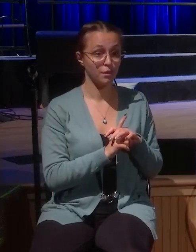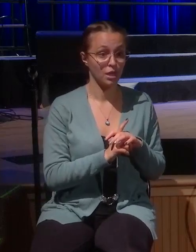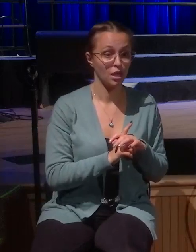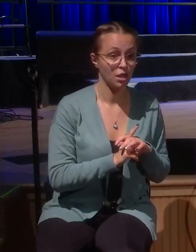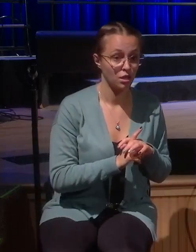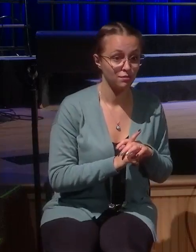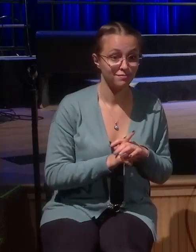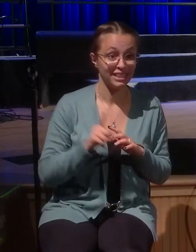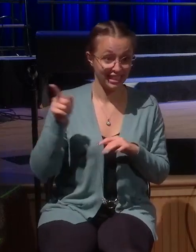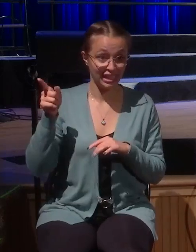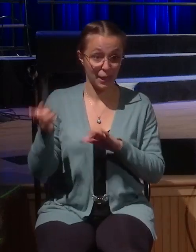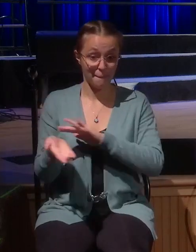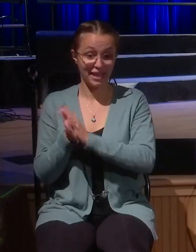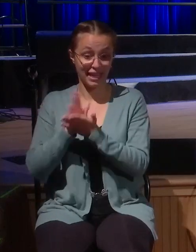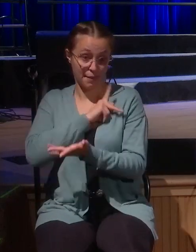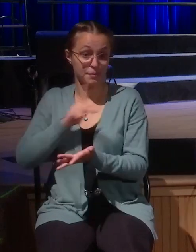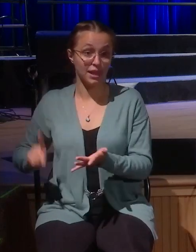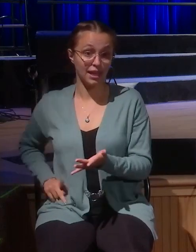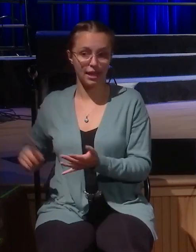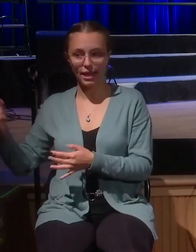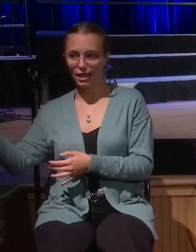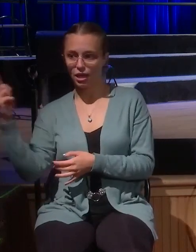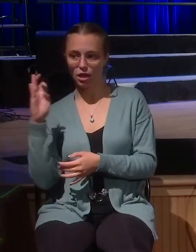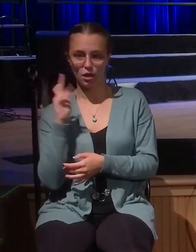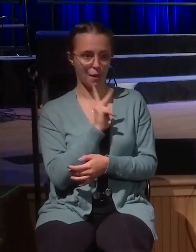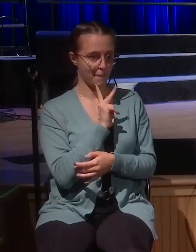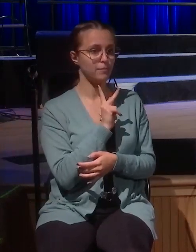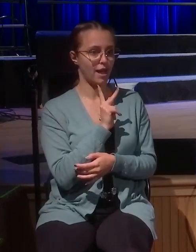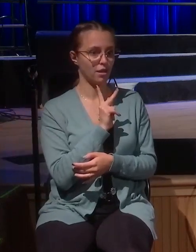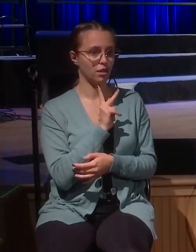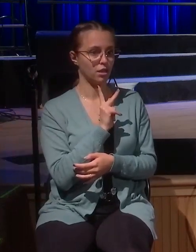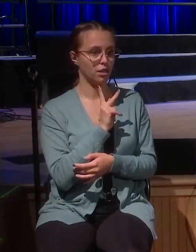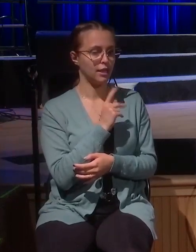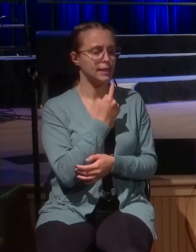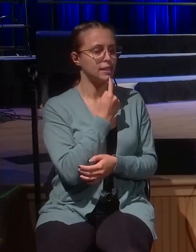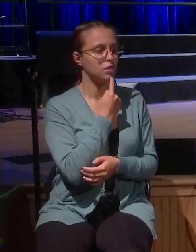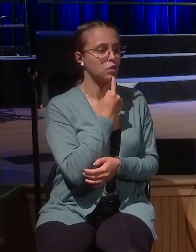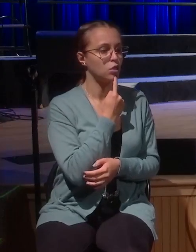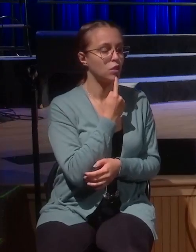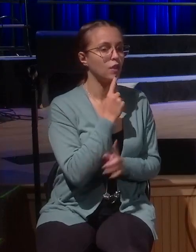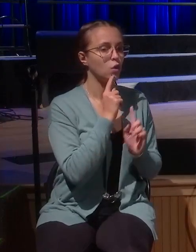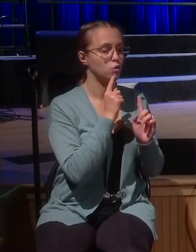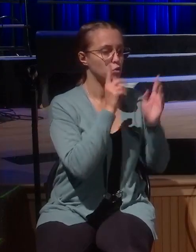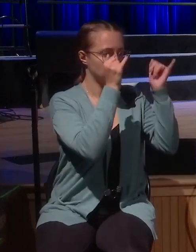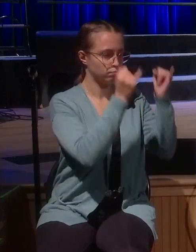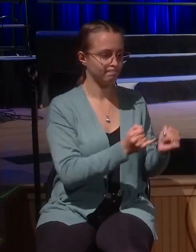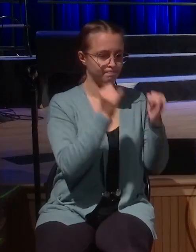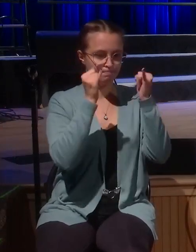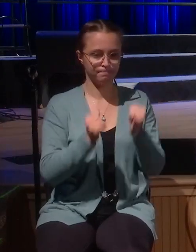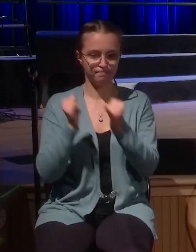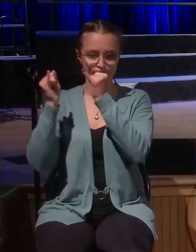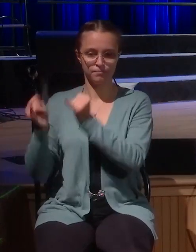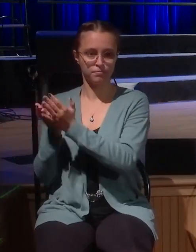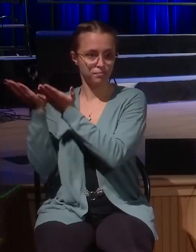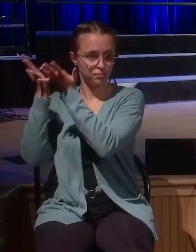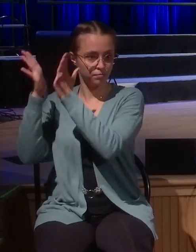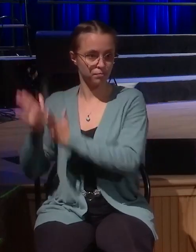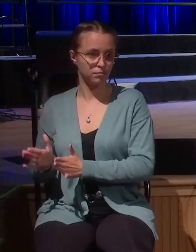back and he goes to a servant and says, what did you do? I made you traitors in my name. Small